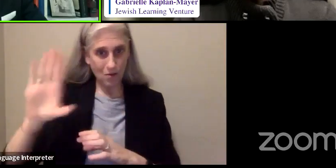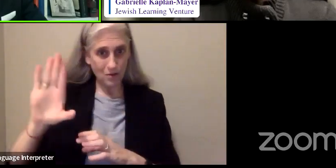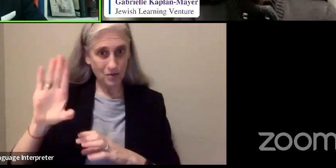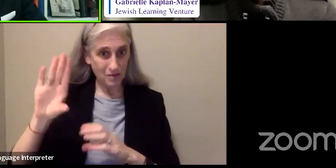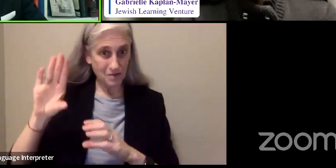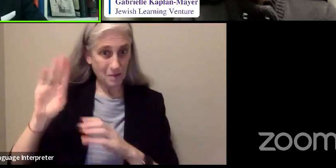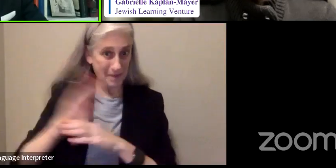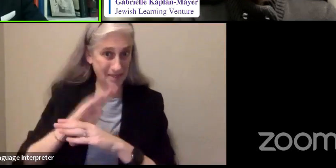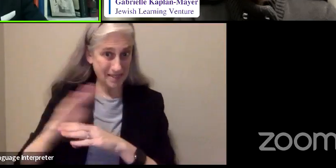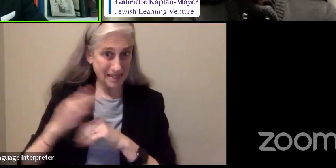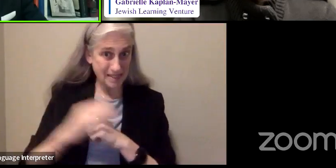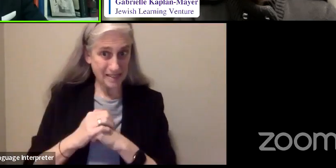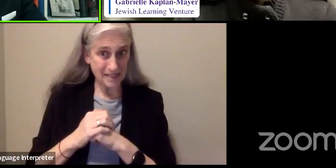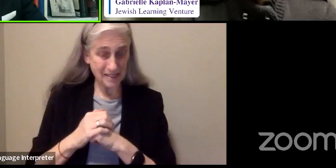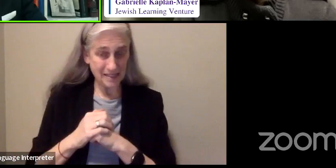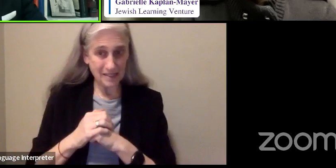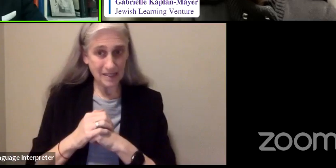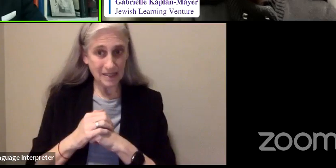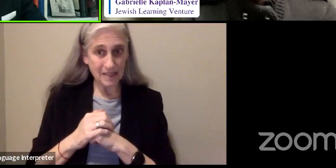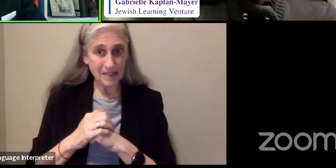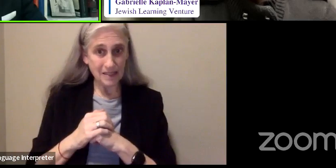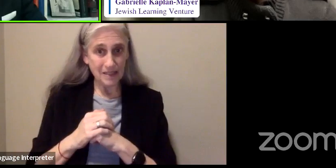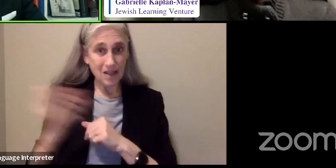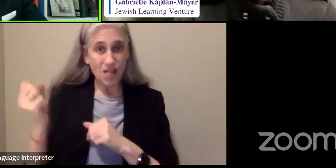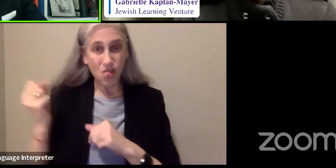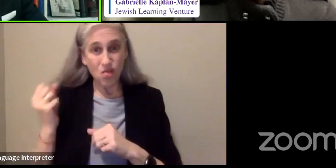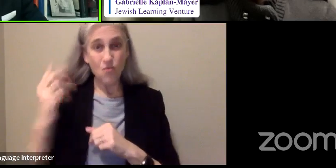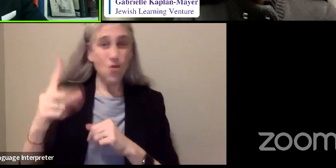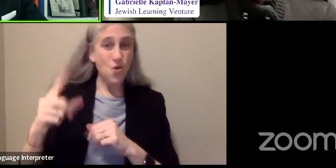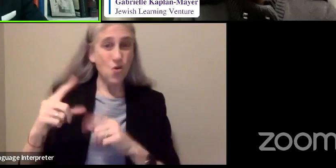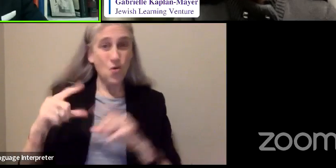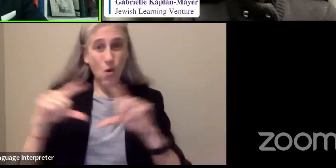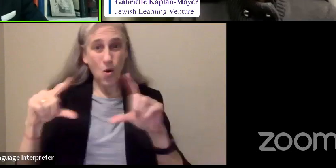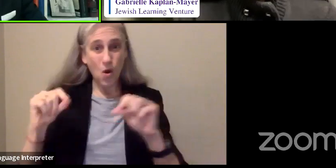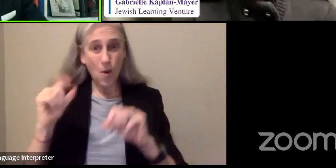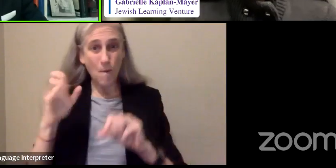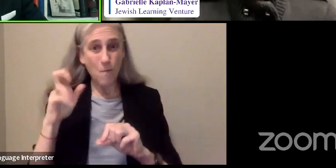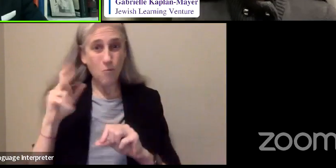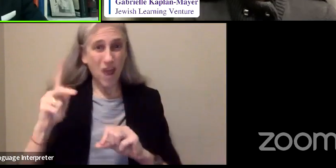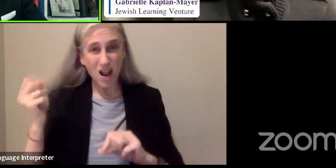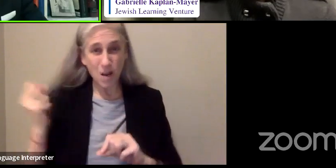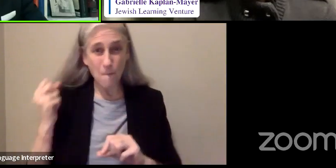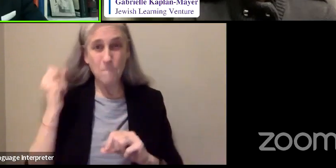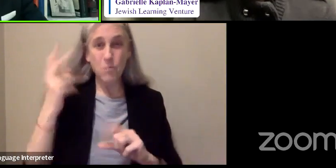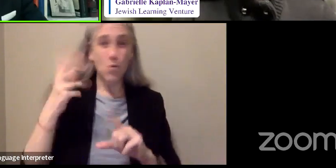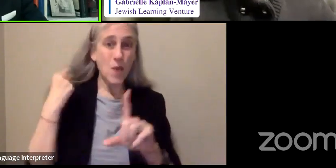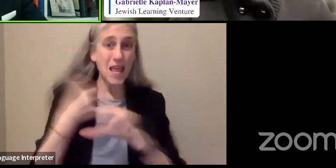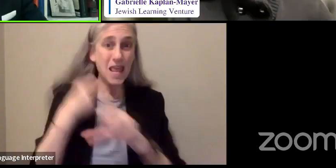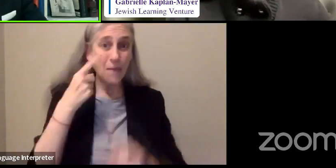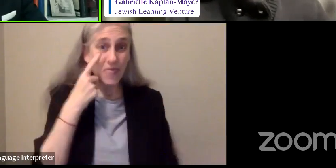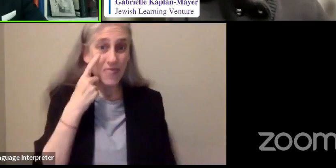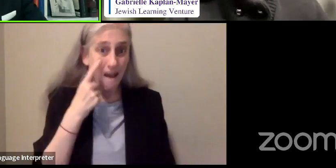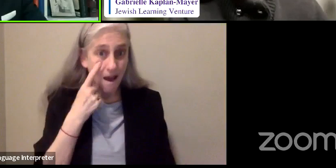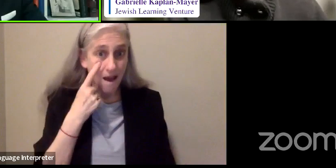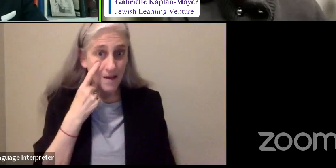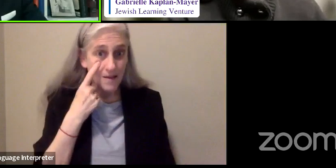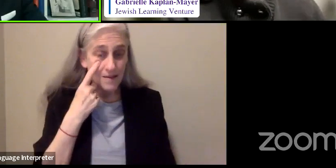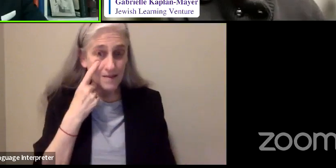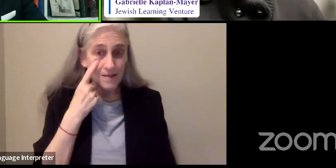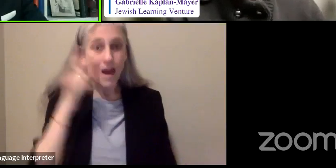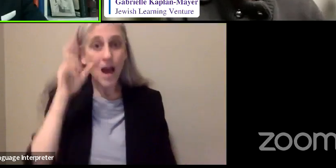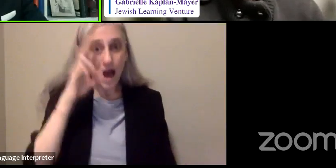Heaved a brick at him. Catching him in the eye. And he too,